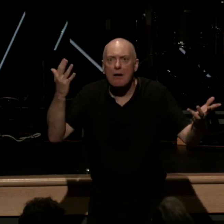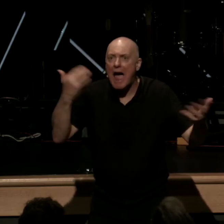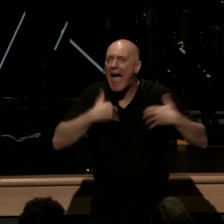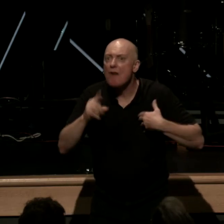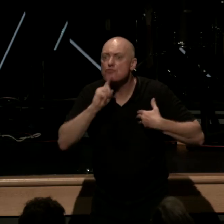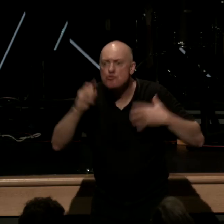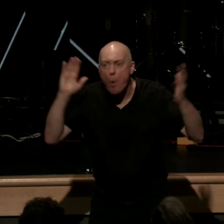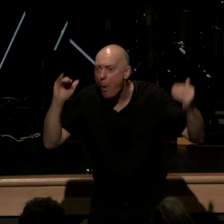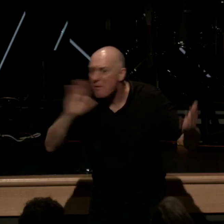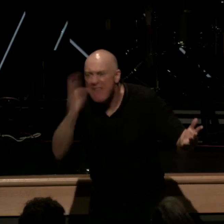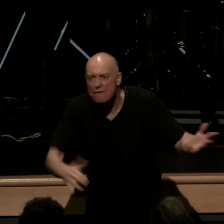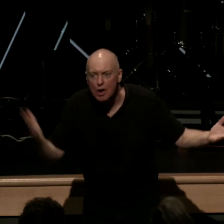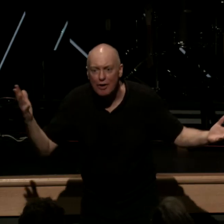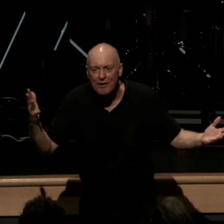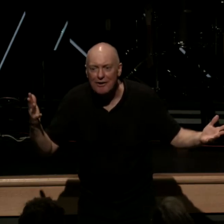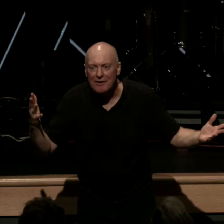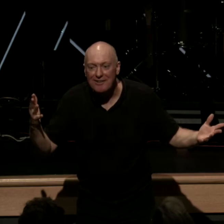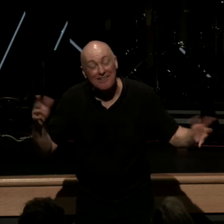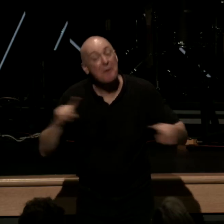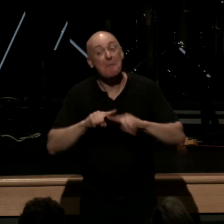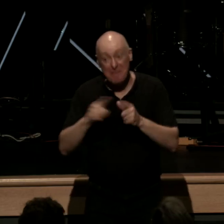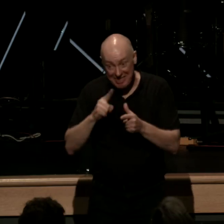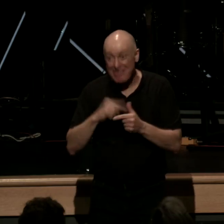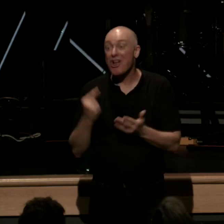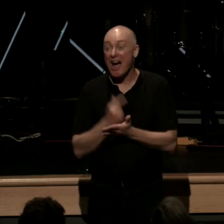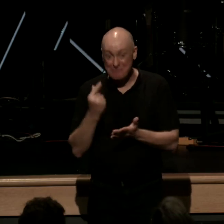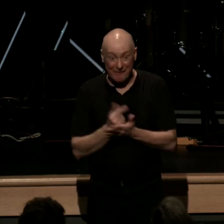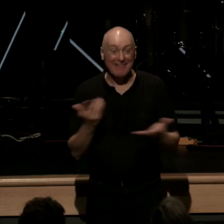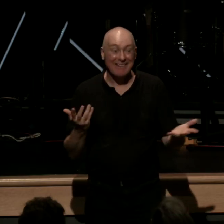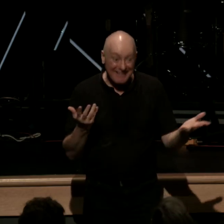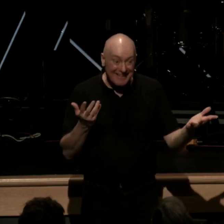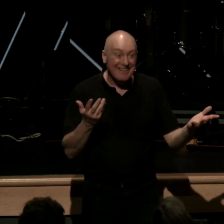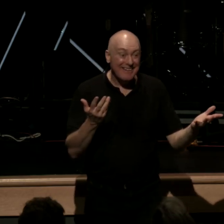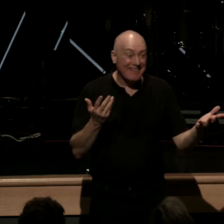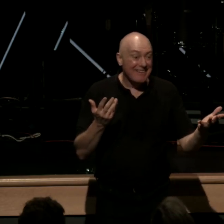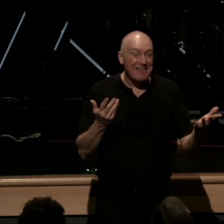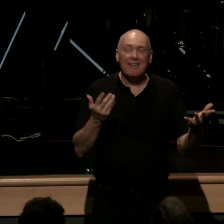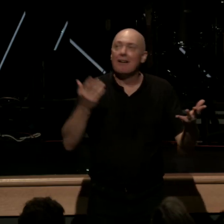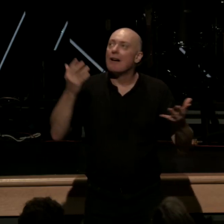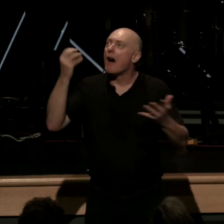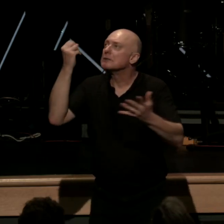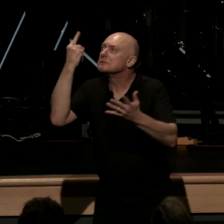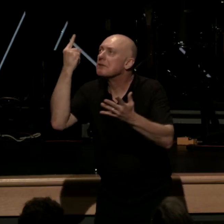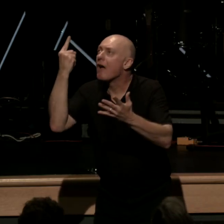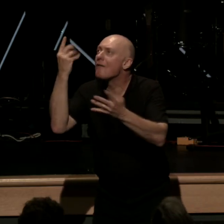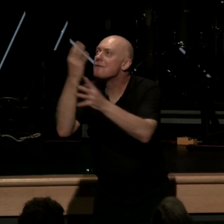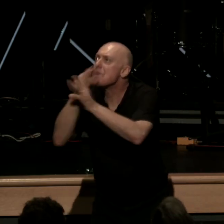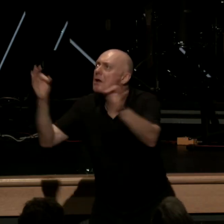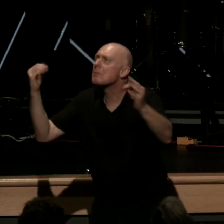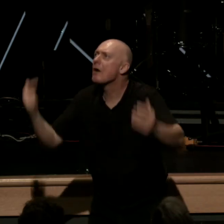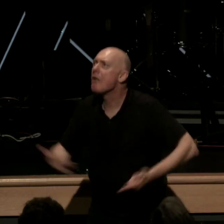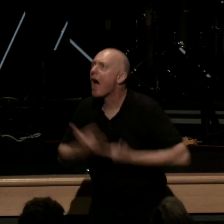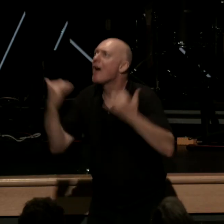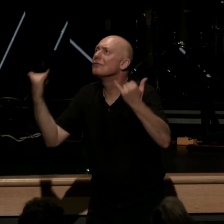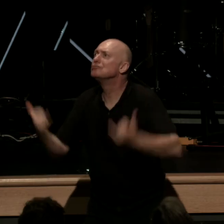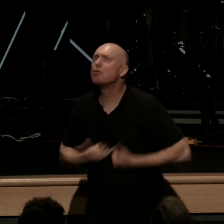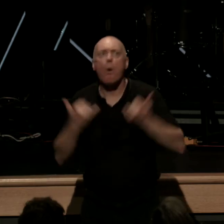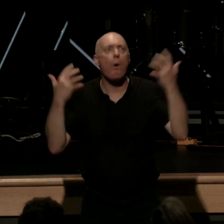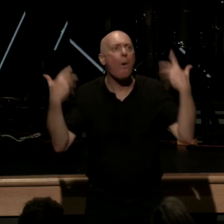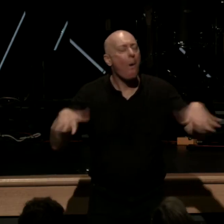but then the gospel the explosion of freedom and life and joy why because in the gospel we